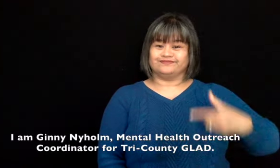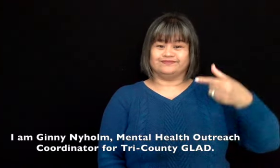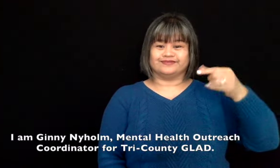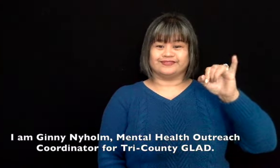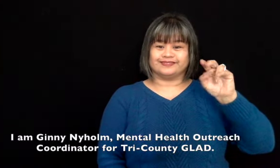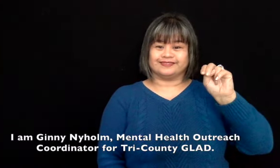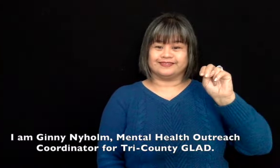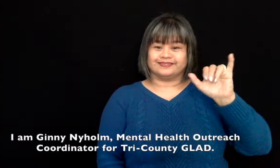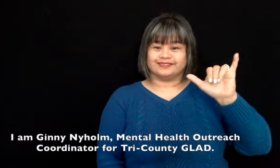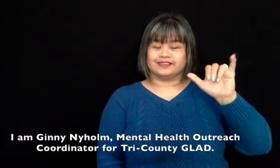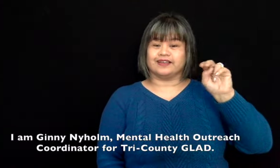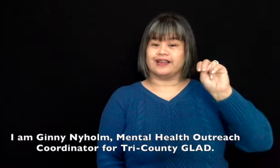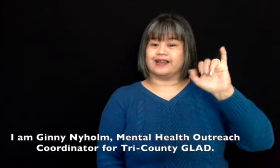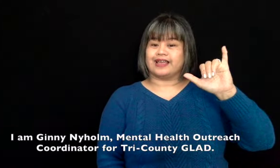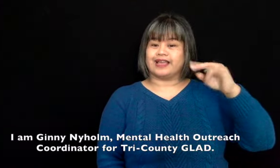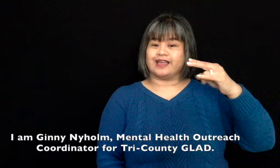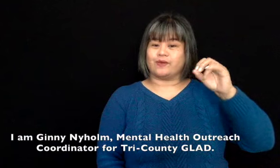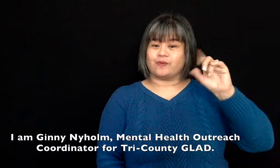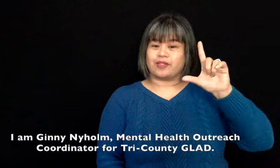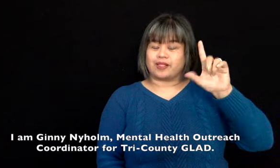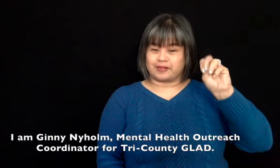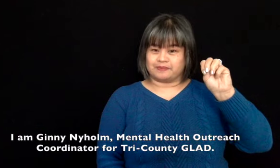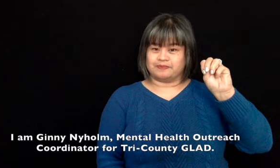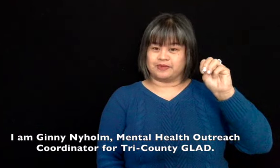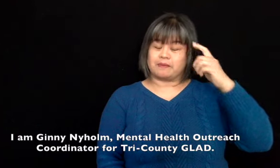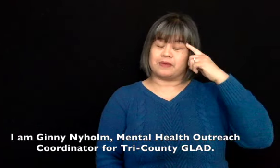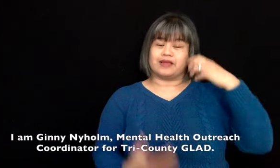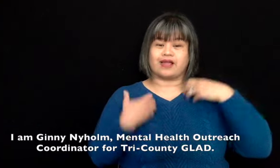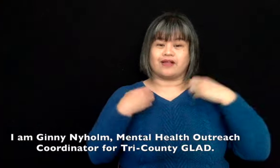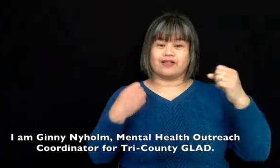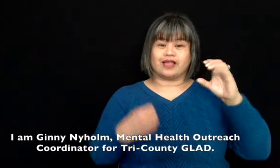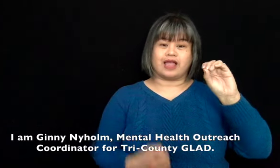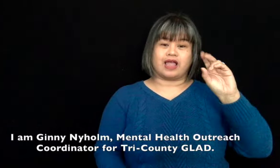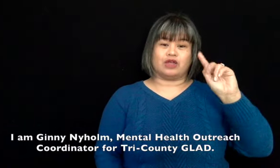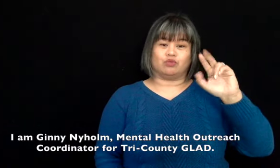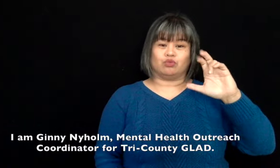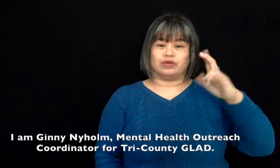I am Jimmy Nyholm, the Mental Health Outreach Coordinator for Tri-County Glad.